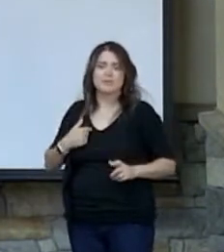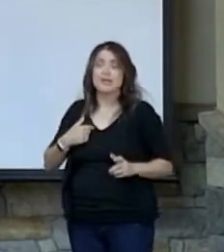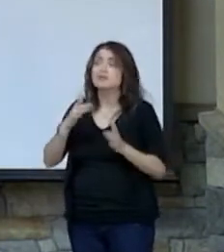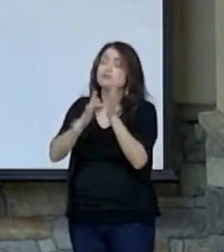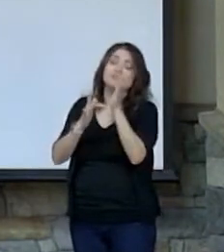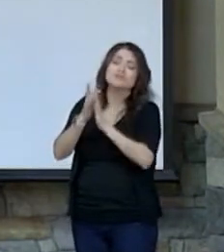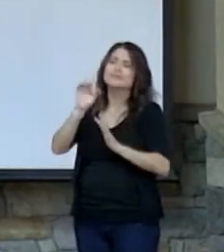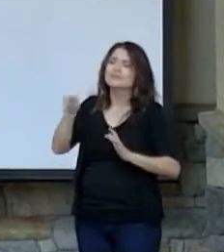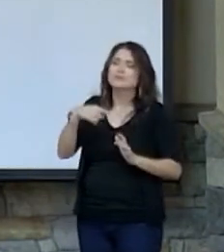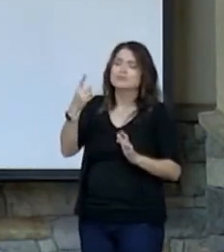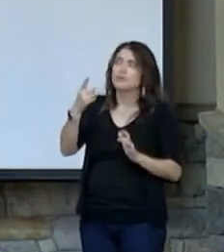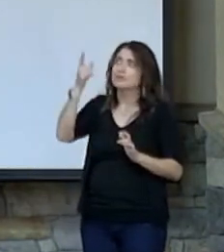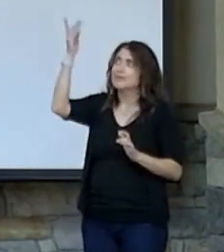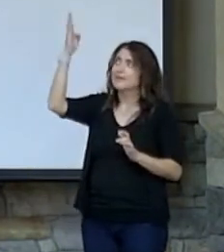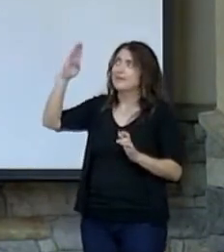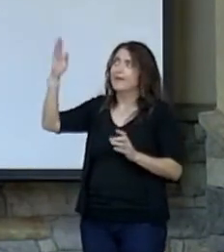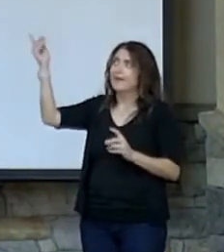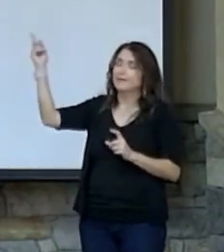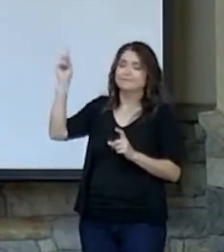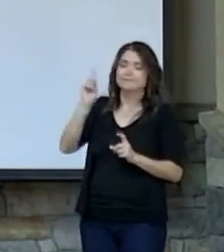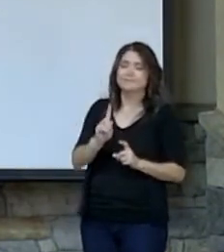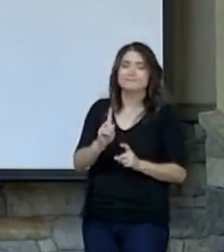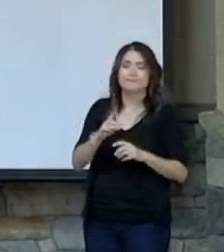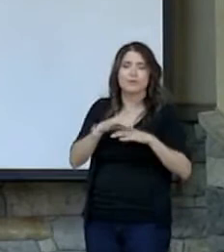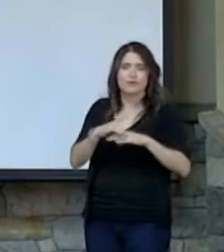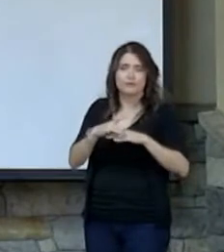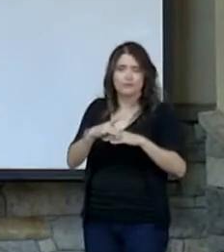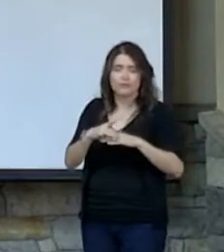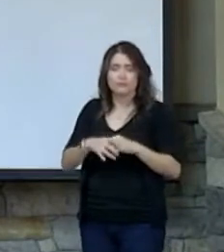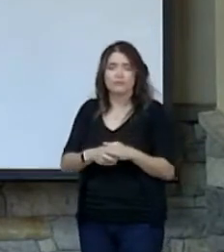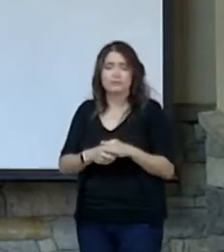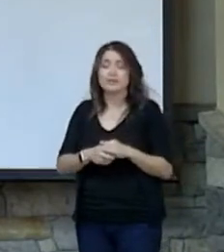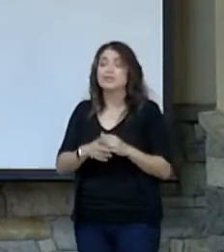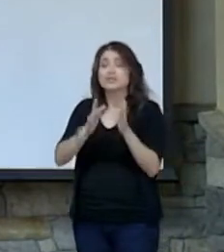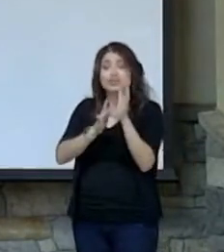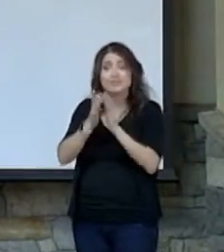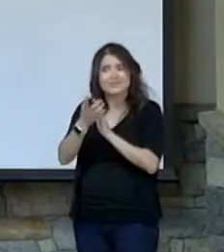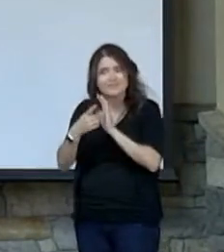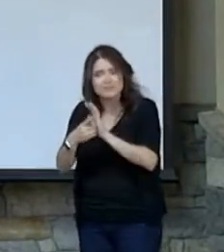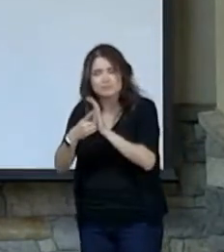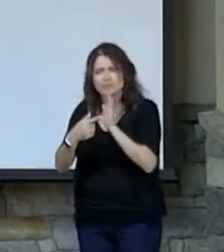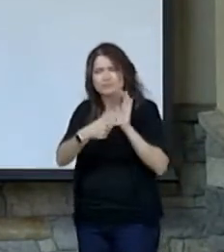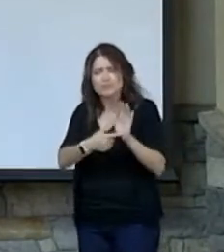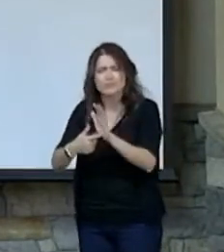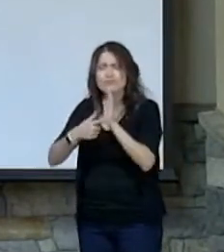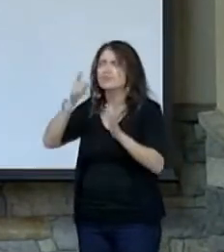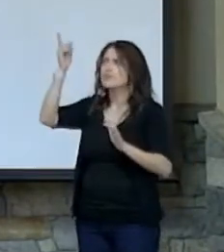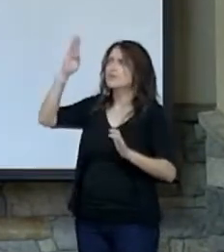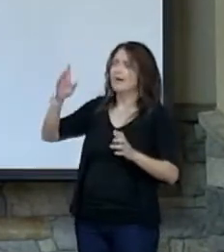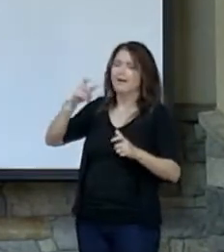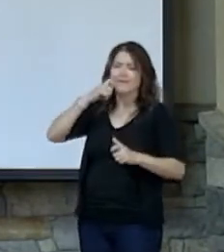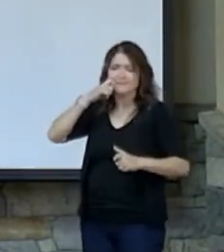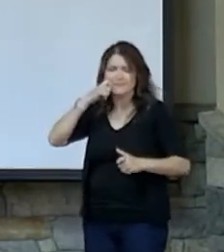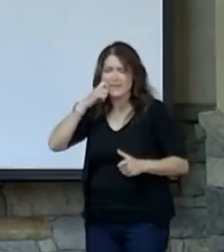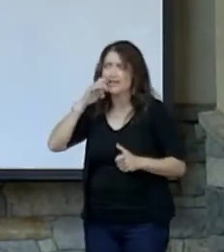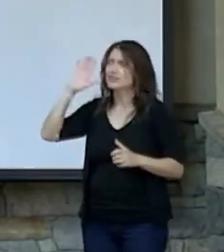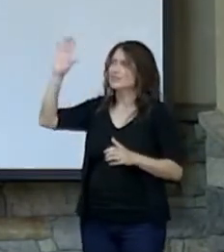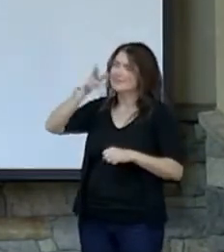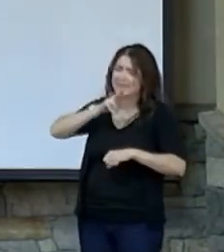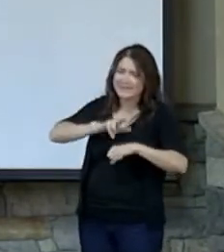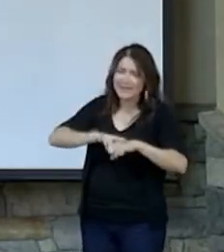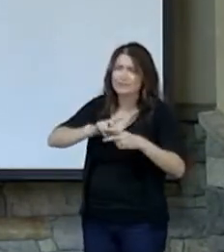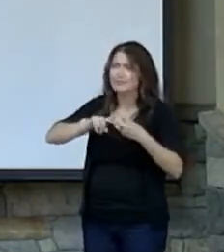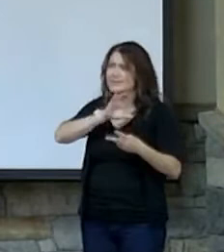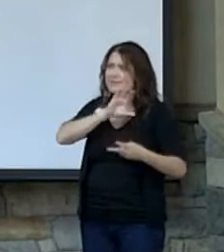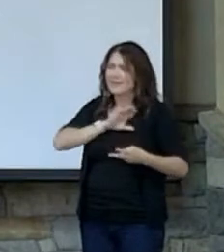than God personified on earth. Jesus demonstrated God in flesh, his nature, his character,